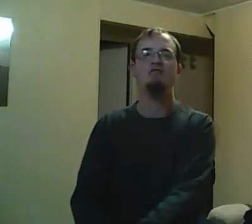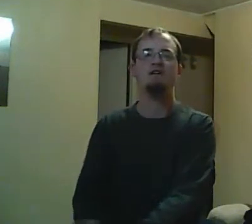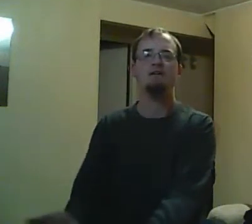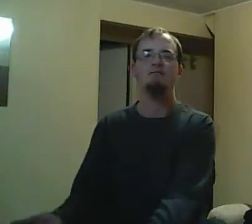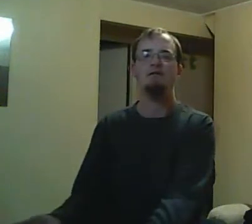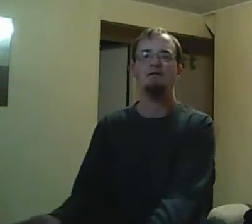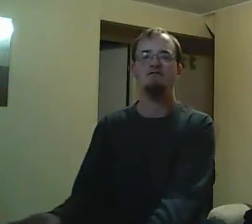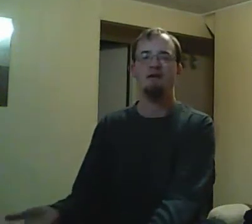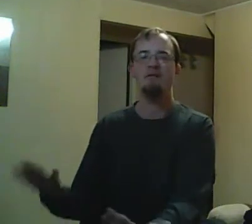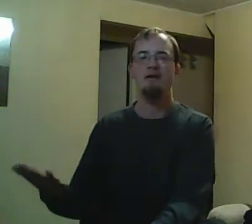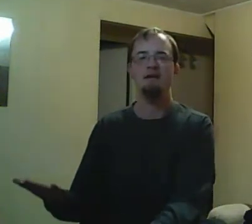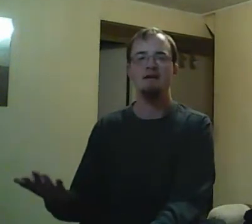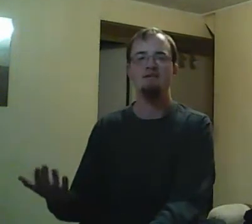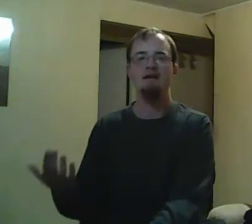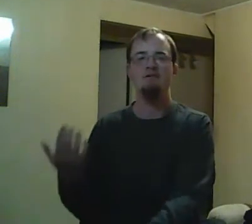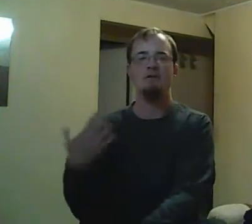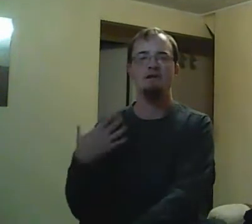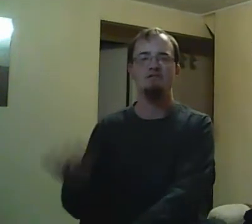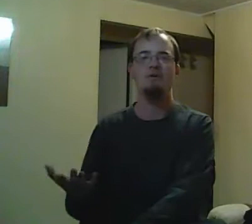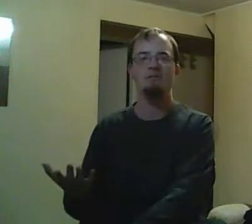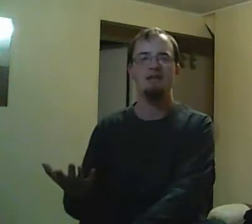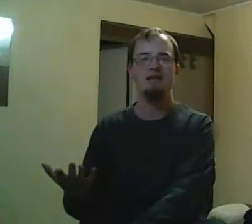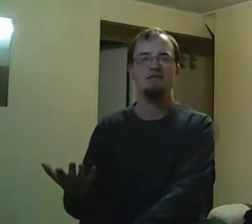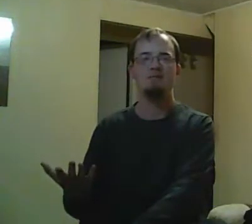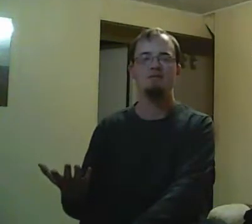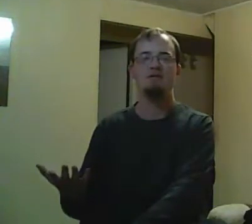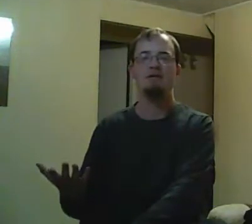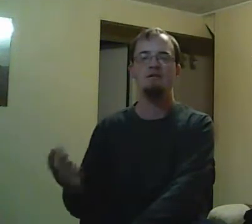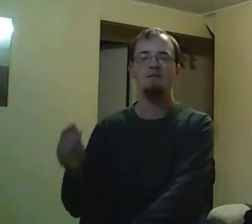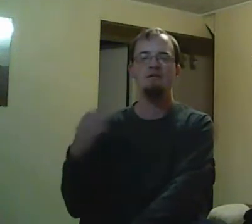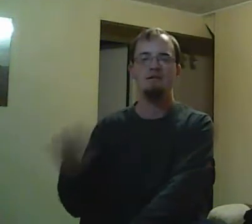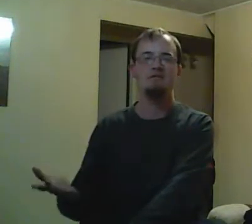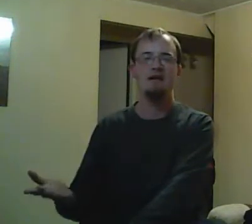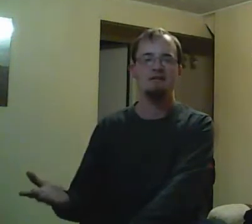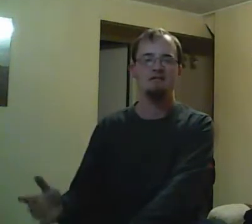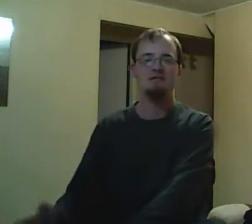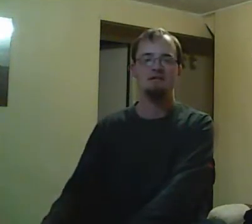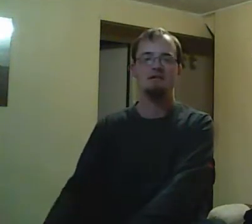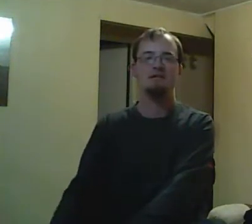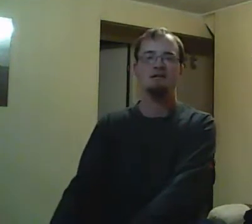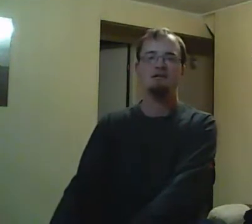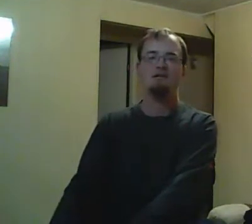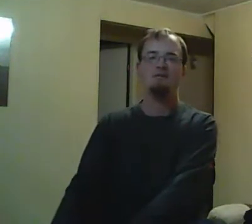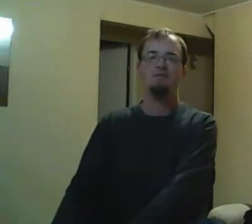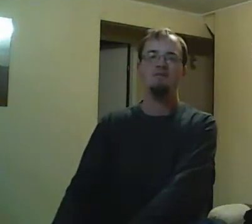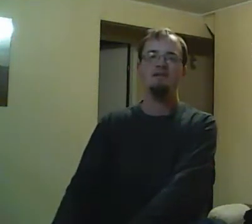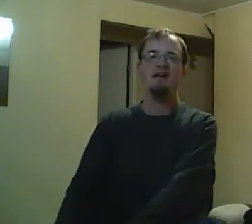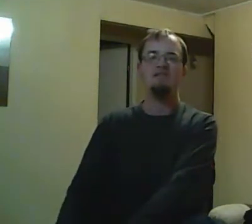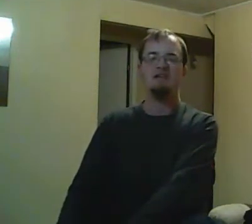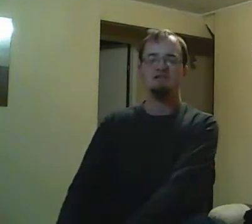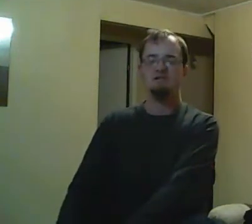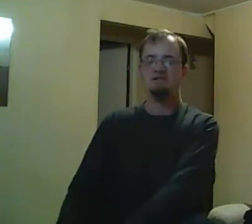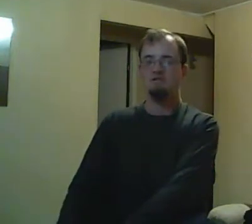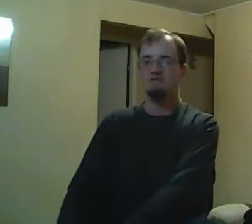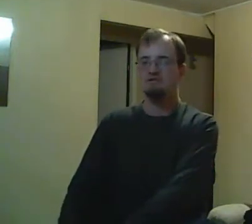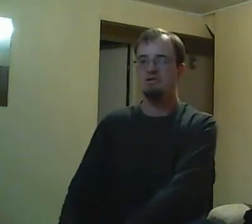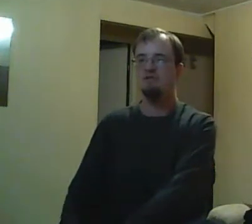body in front of him. Not corpse, but body. Students run. Unfortunately, Emma,